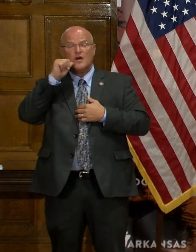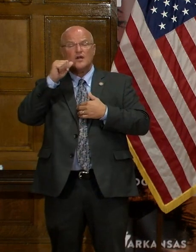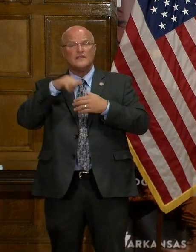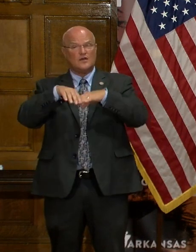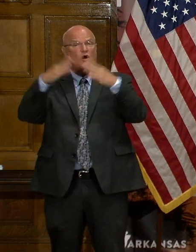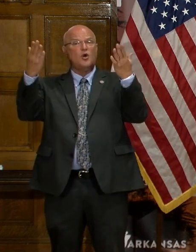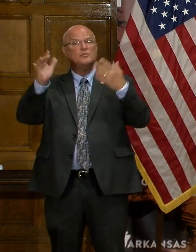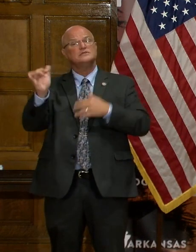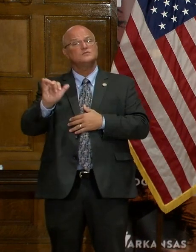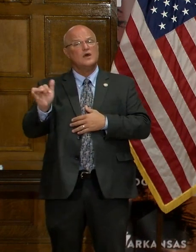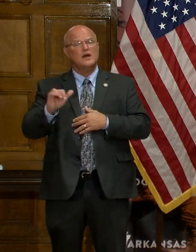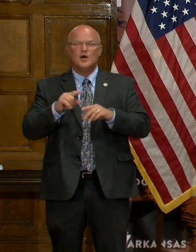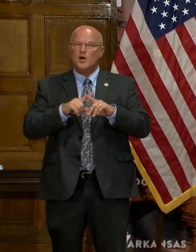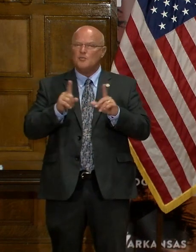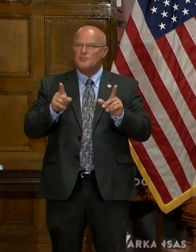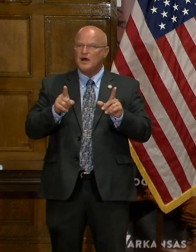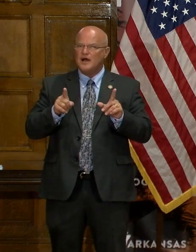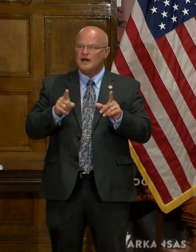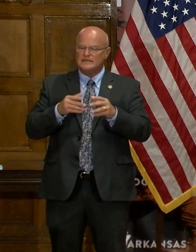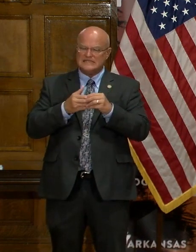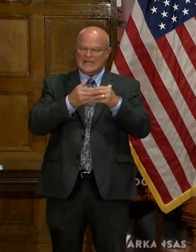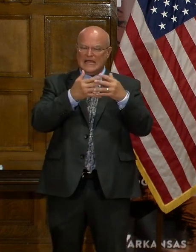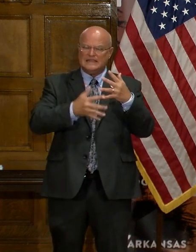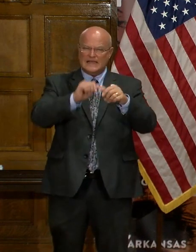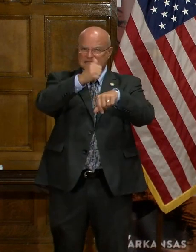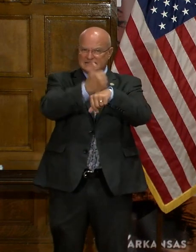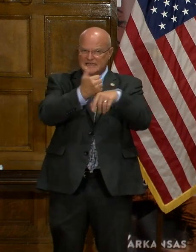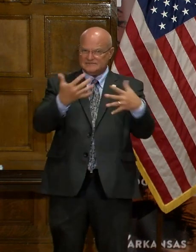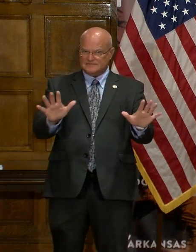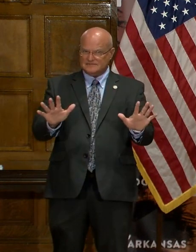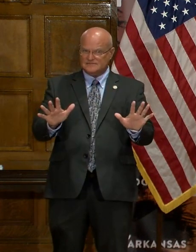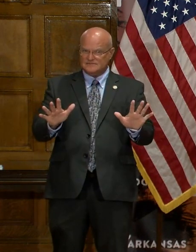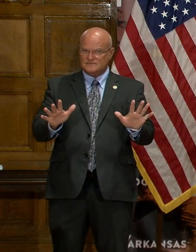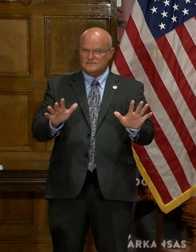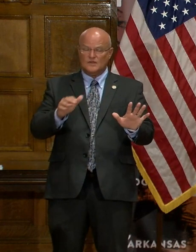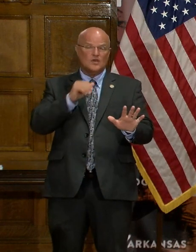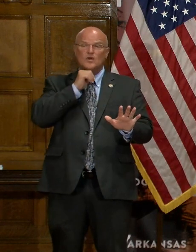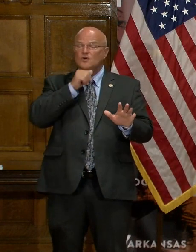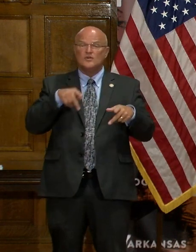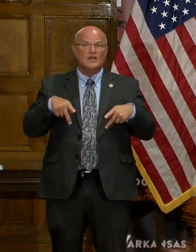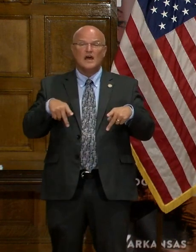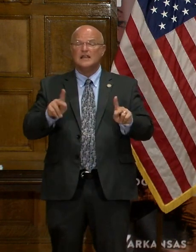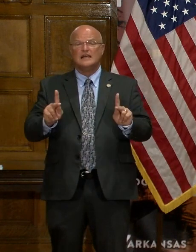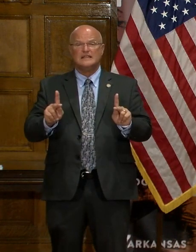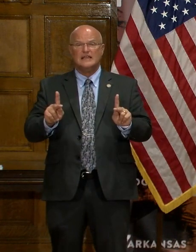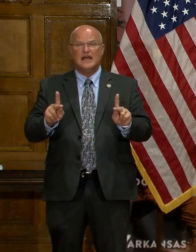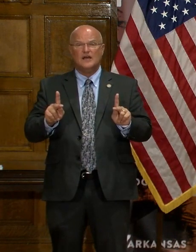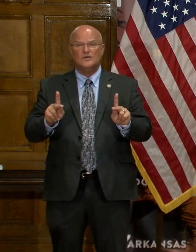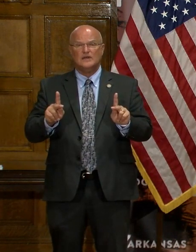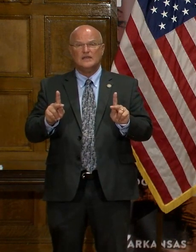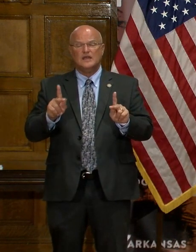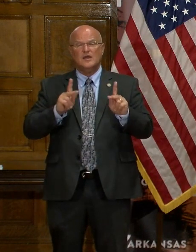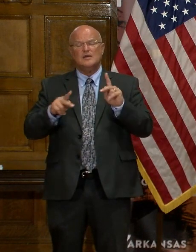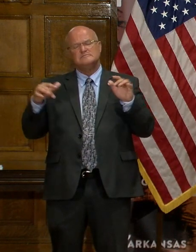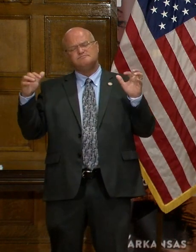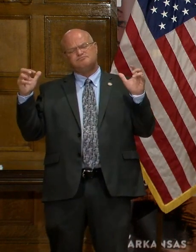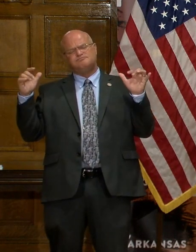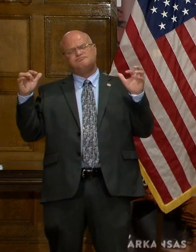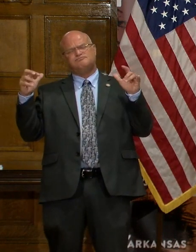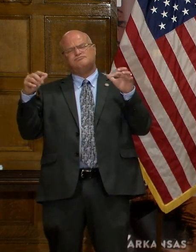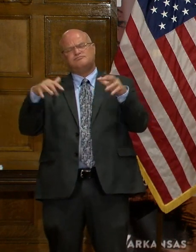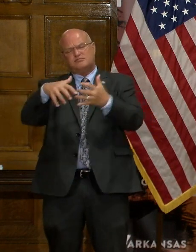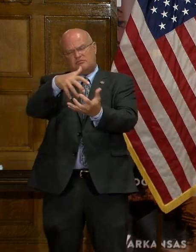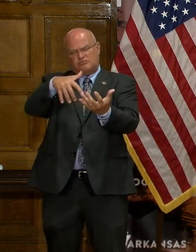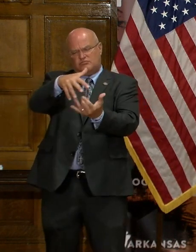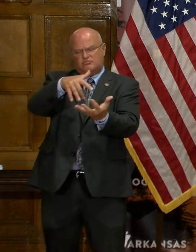are open as well. But there are strict guidelines in place. We're not allowing massive crowds in which they're mixing